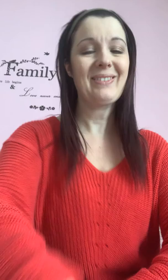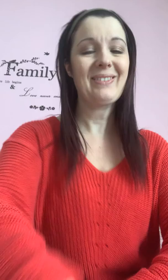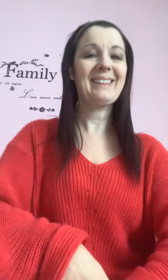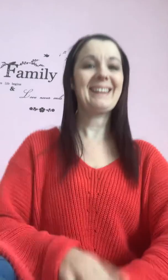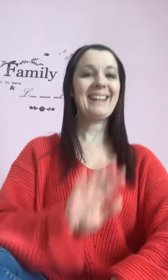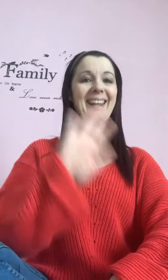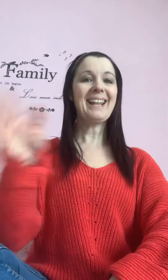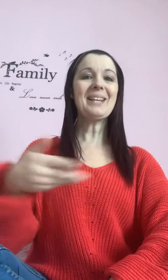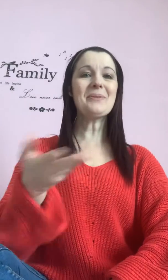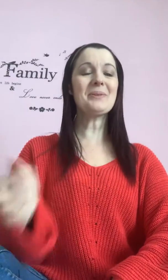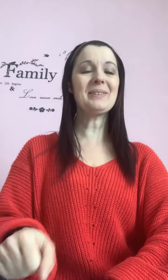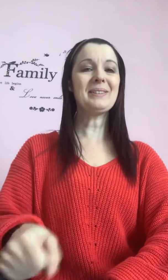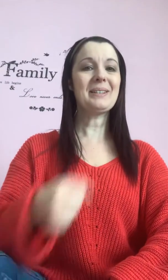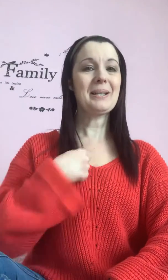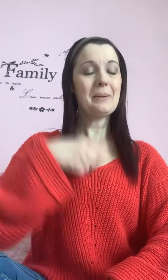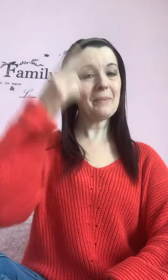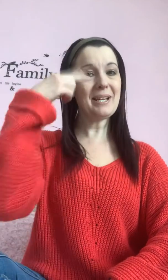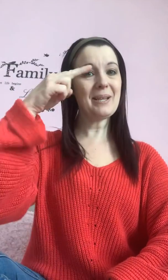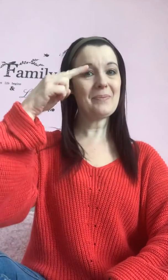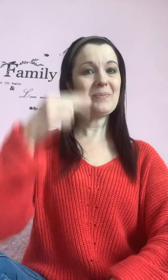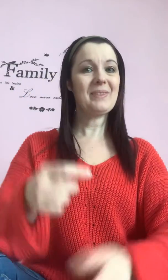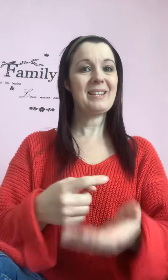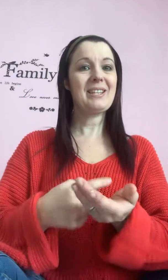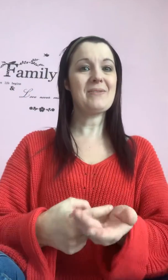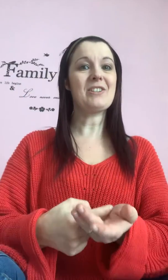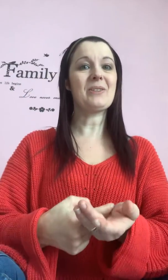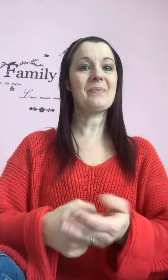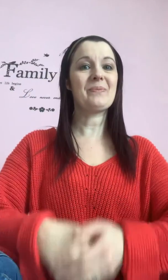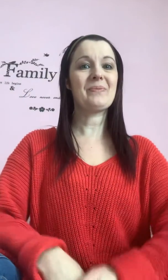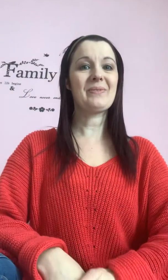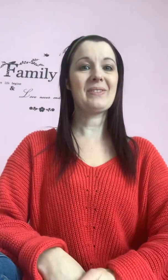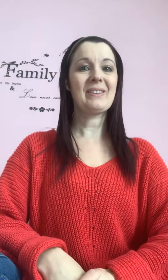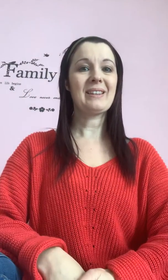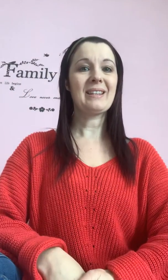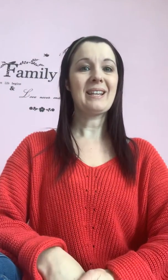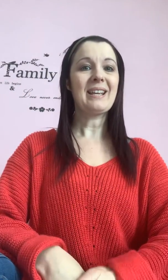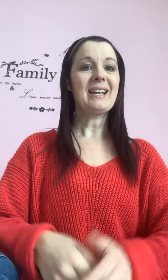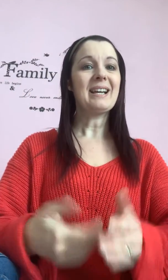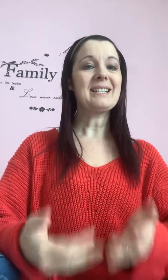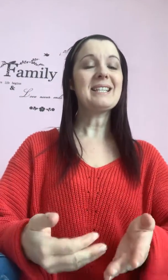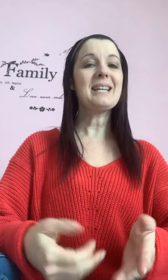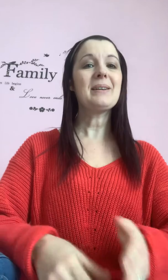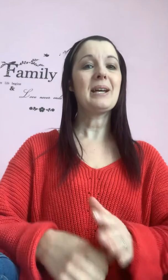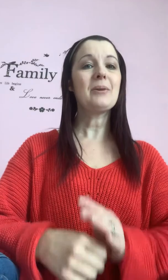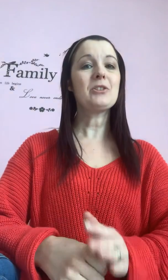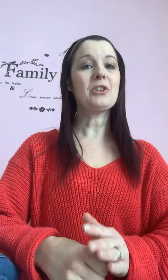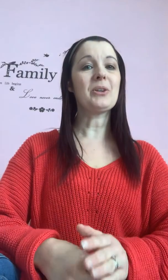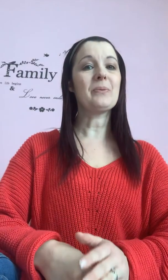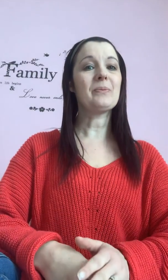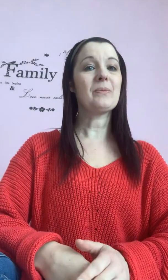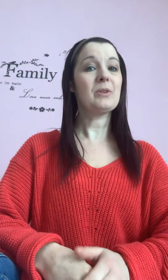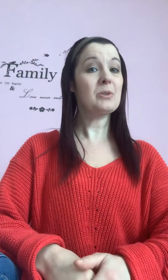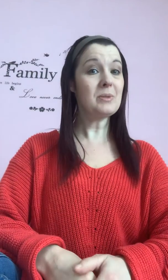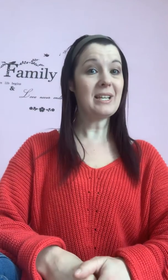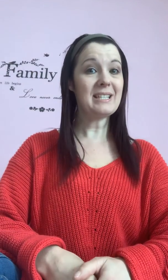Hello everyone, my name is Rachel. Today I want to show you two signs,